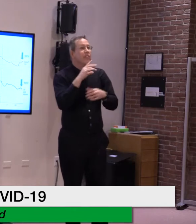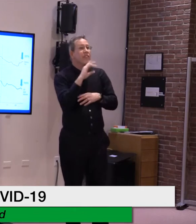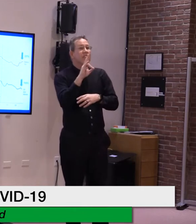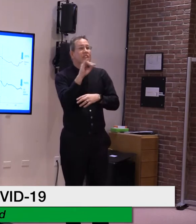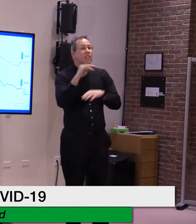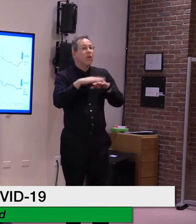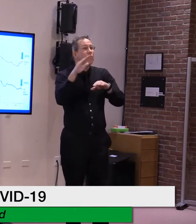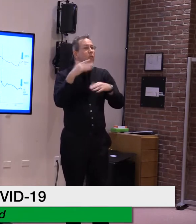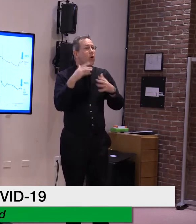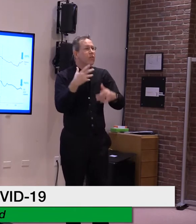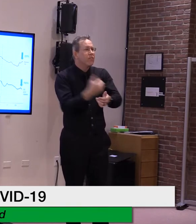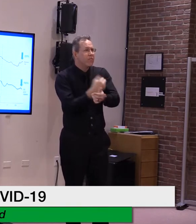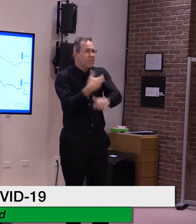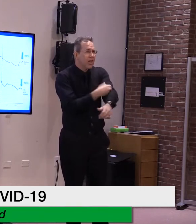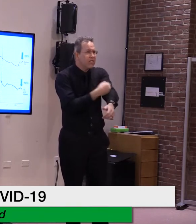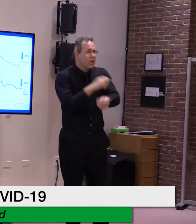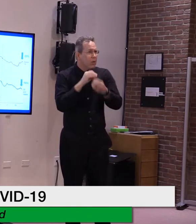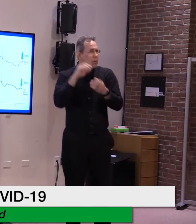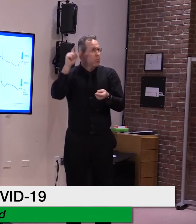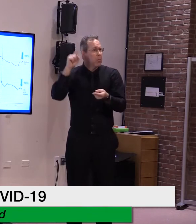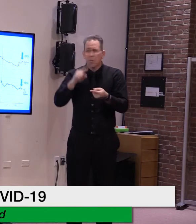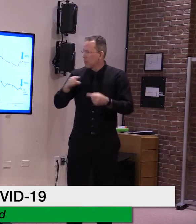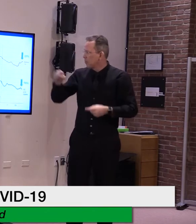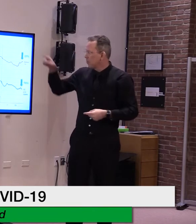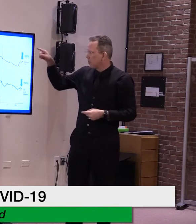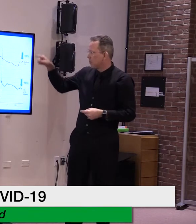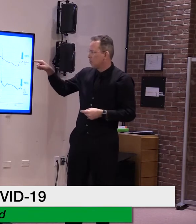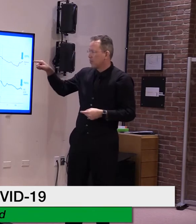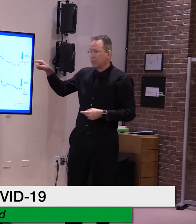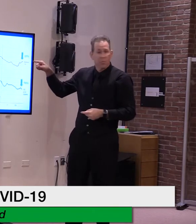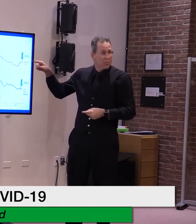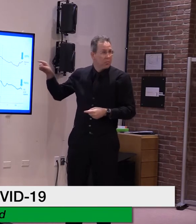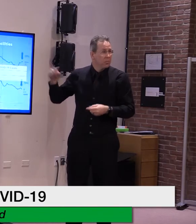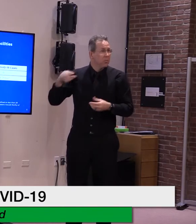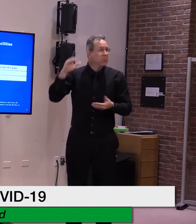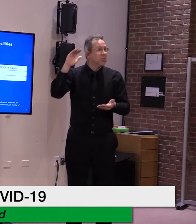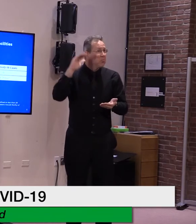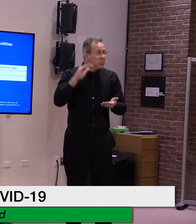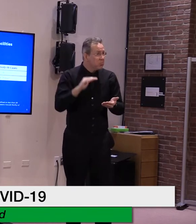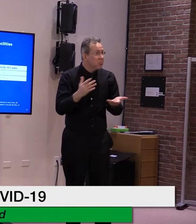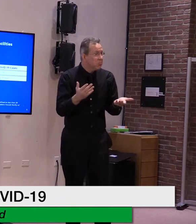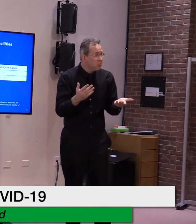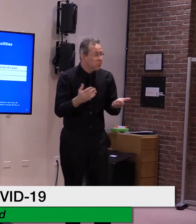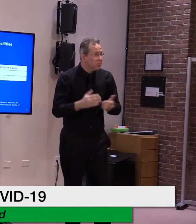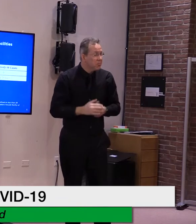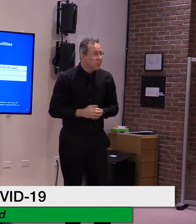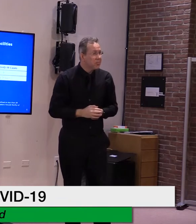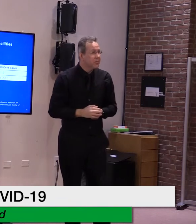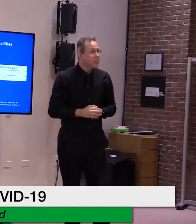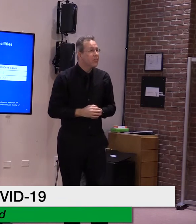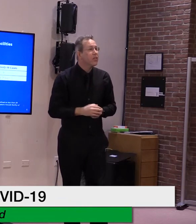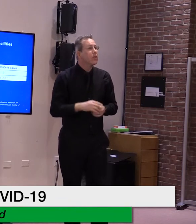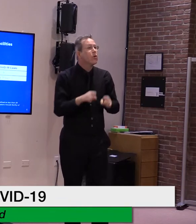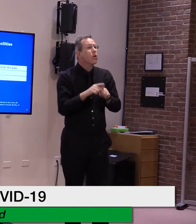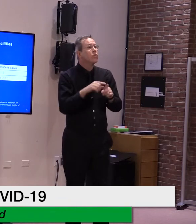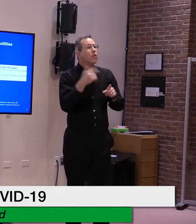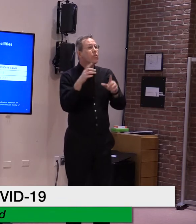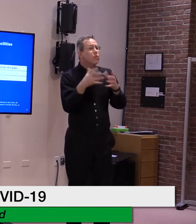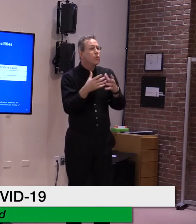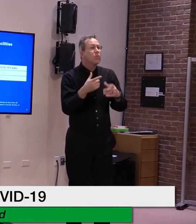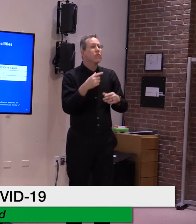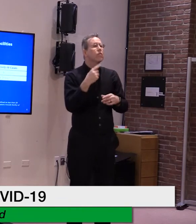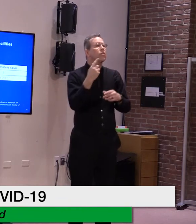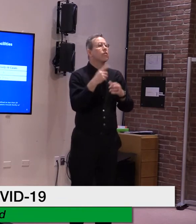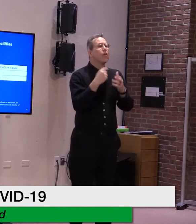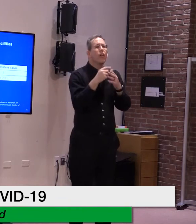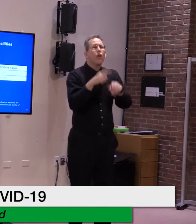have fallen more rapidly and continue to fall as well. Similarly, the number of long-term care facility cases